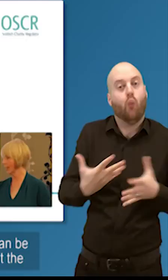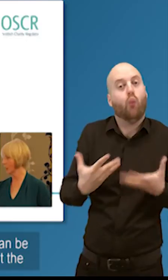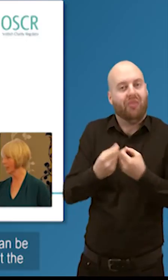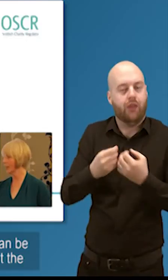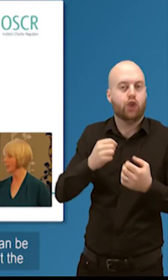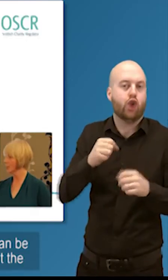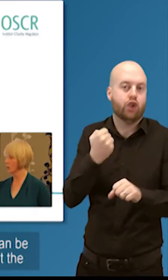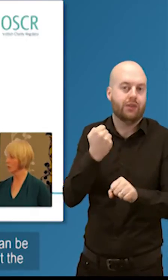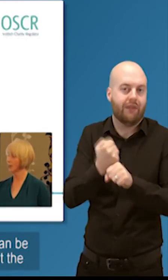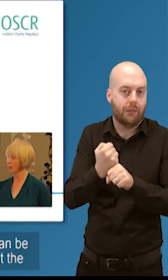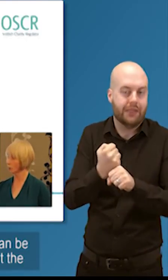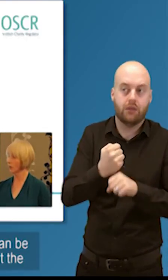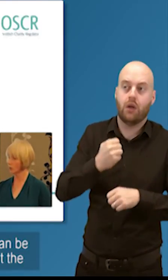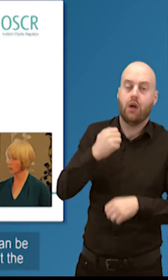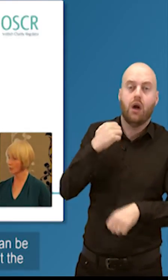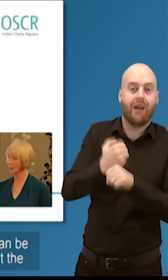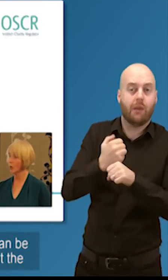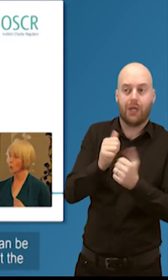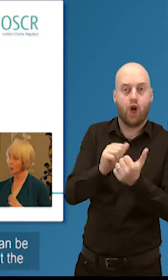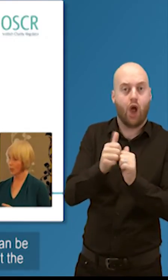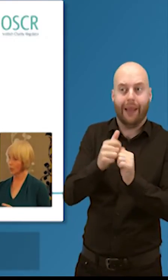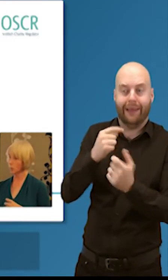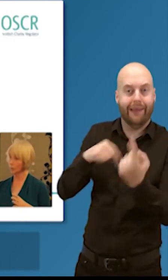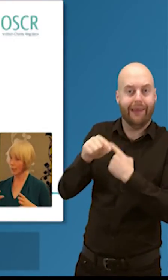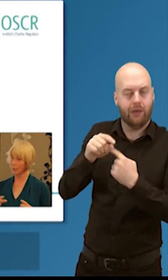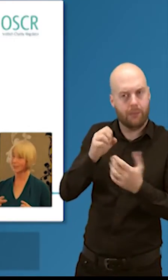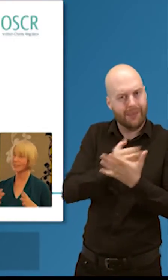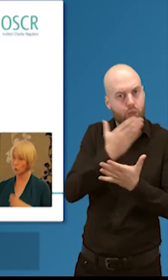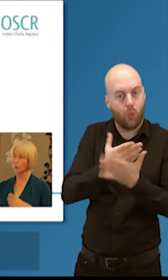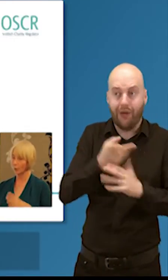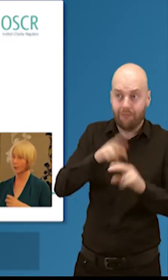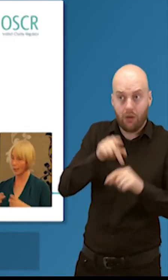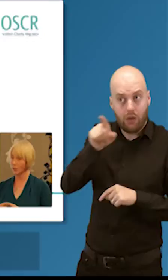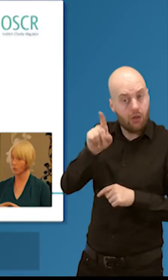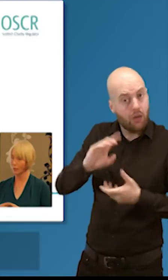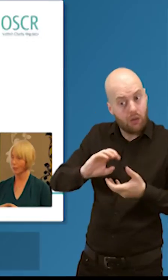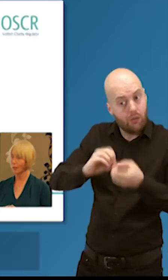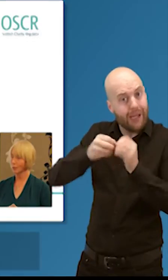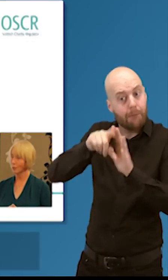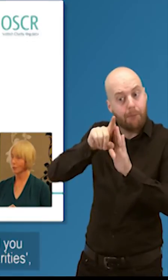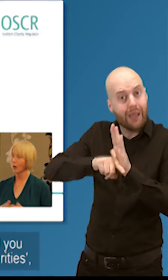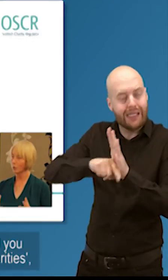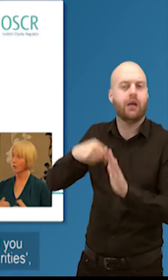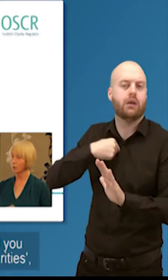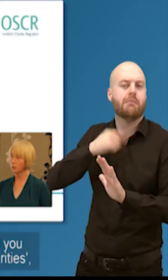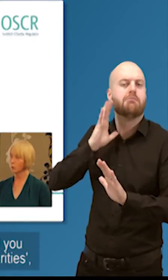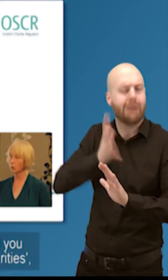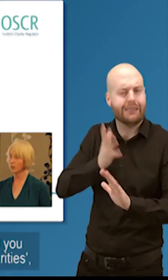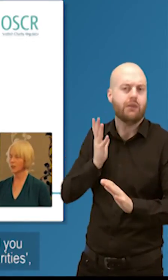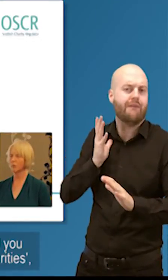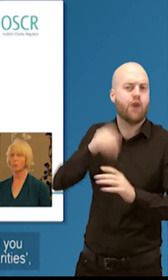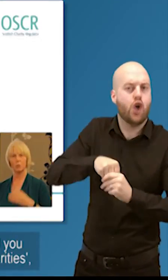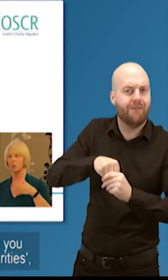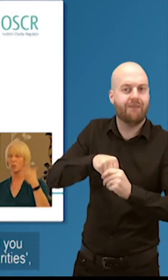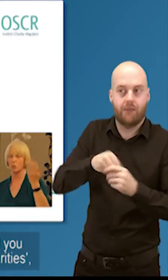possibly can be to make sure that they know and understand what the charitable sector is doing within that sphere. So although everybody would